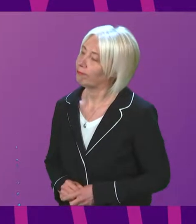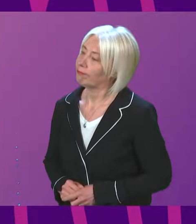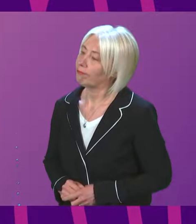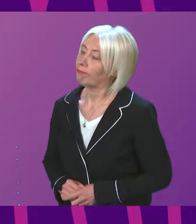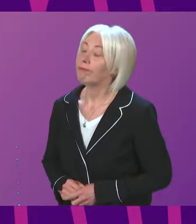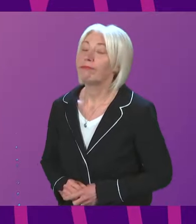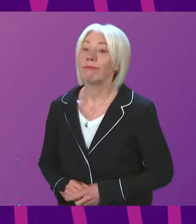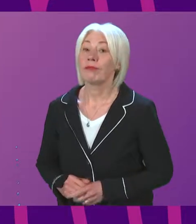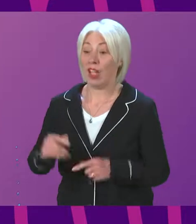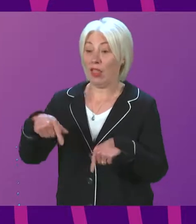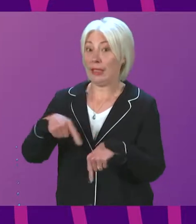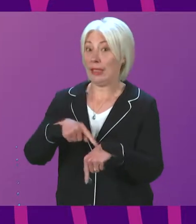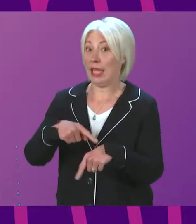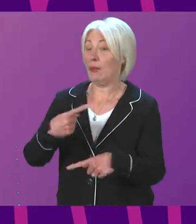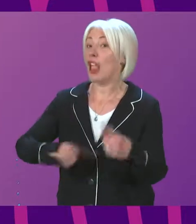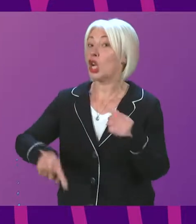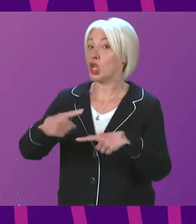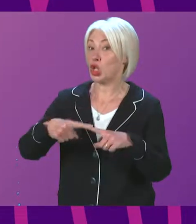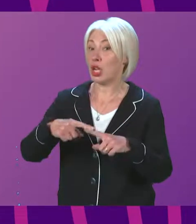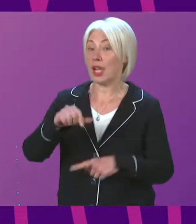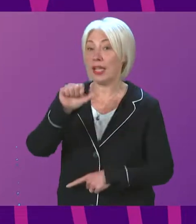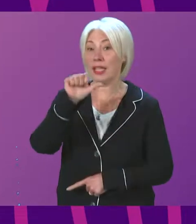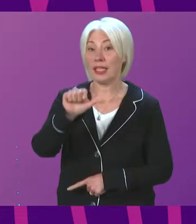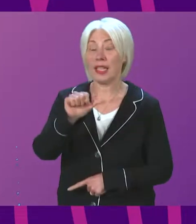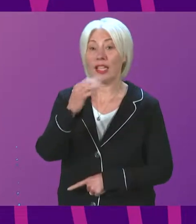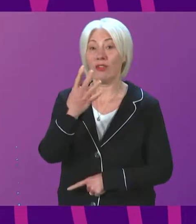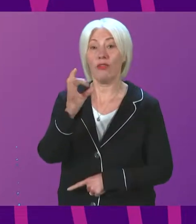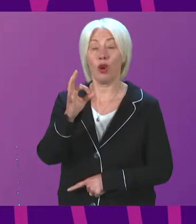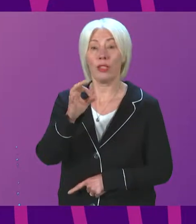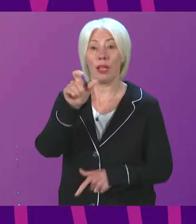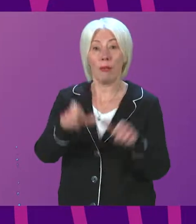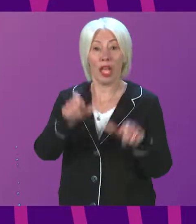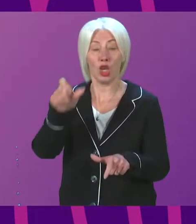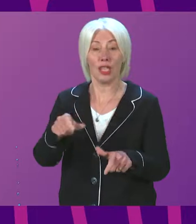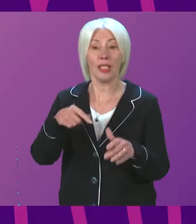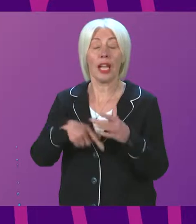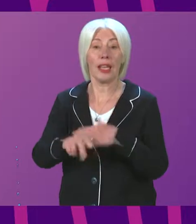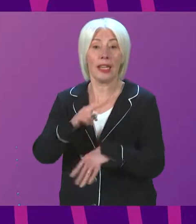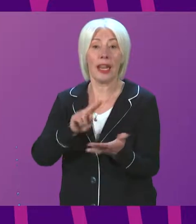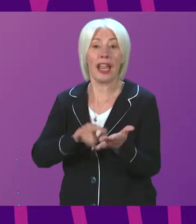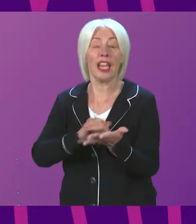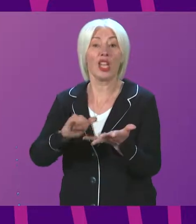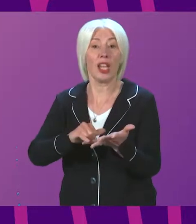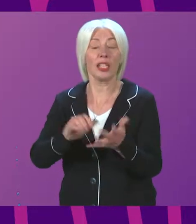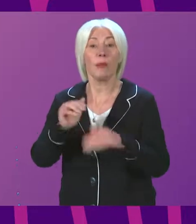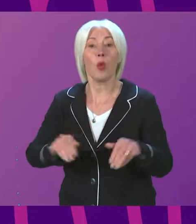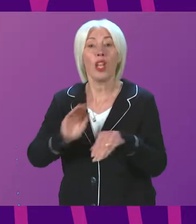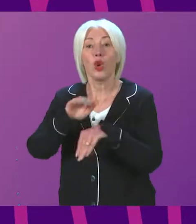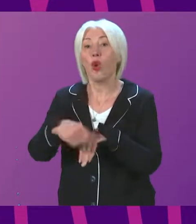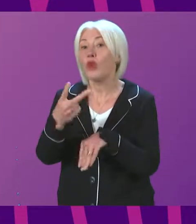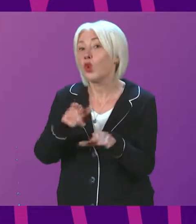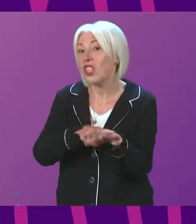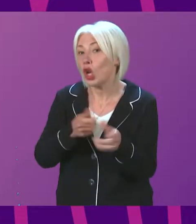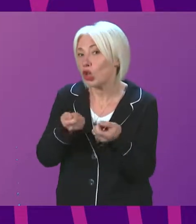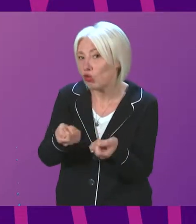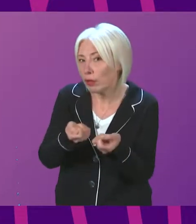This time last year, there were 648 patients in Scotland's NHS who had waited more than two years for